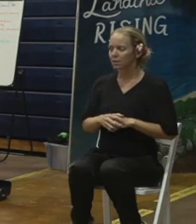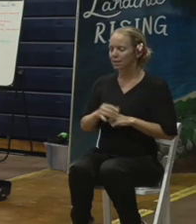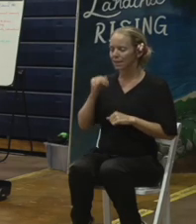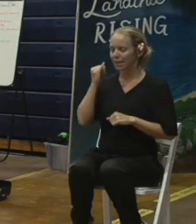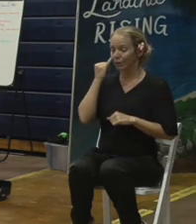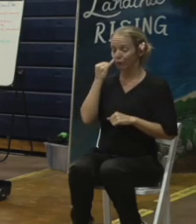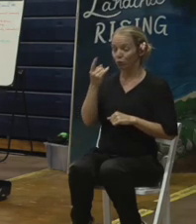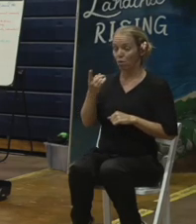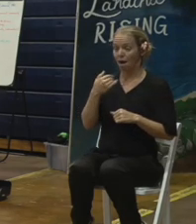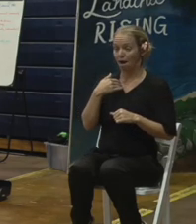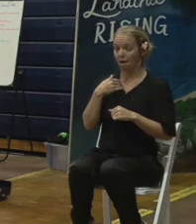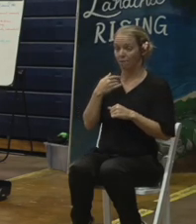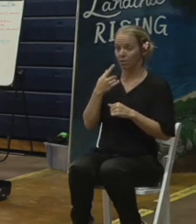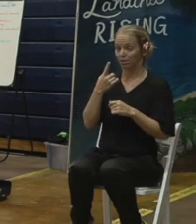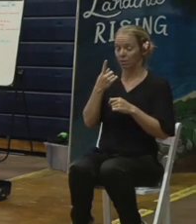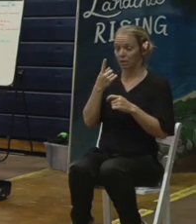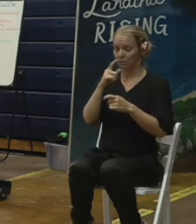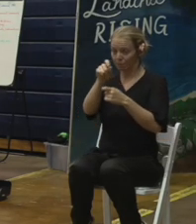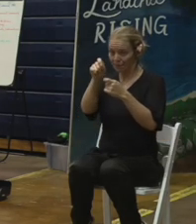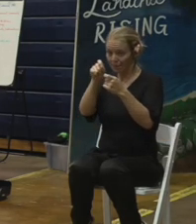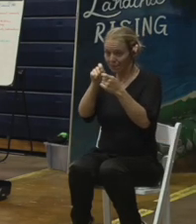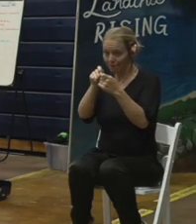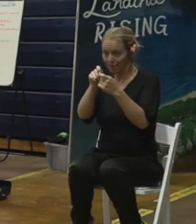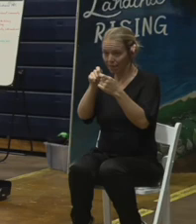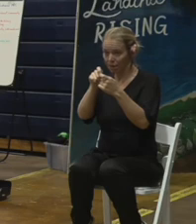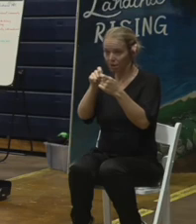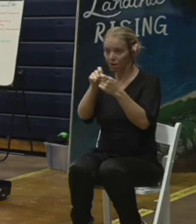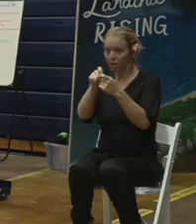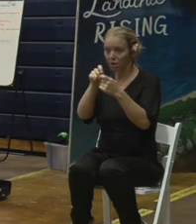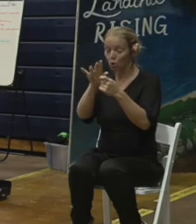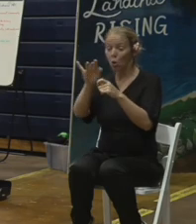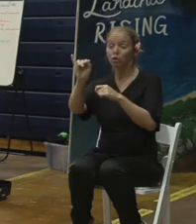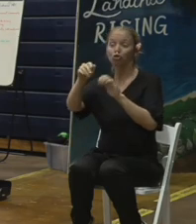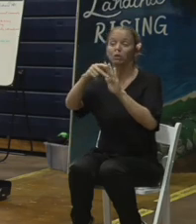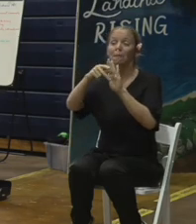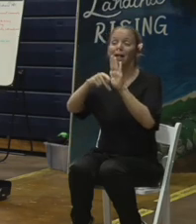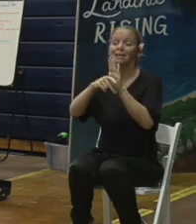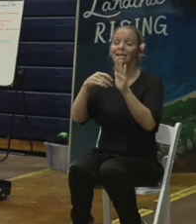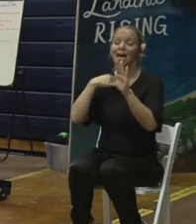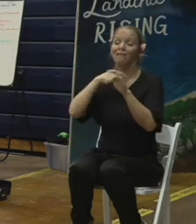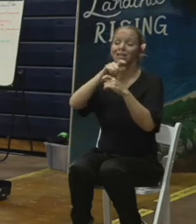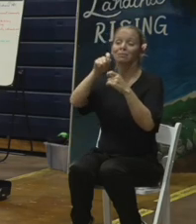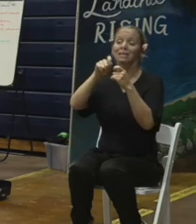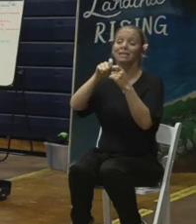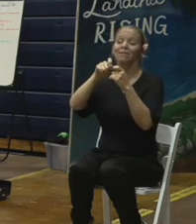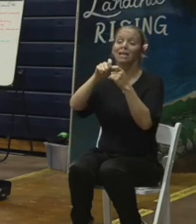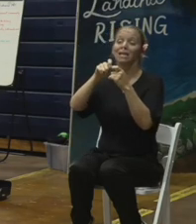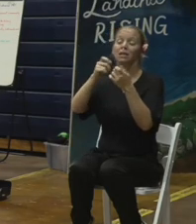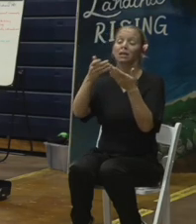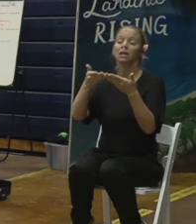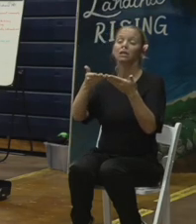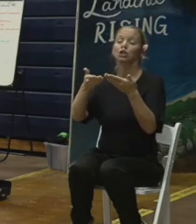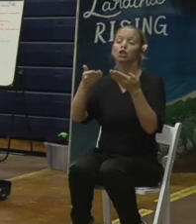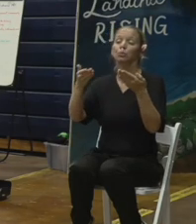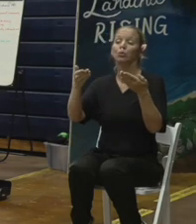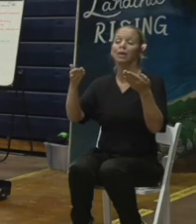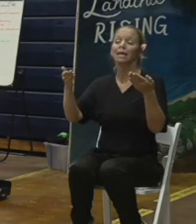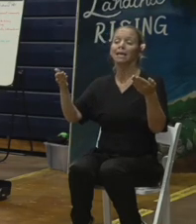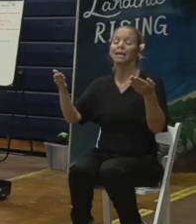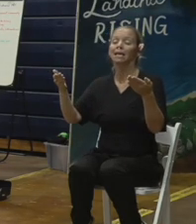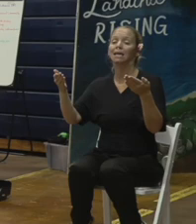parameter to your policy the county will collect those monies.